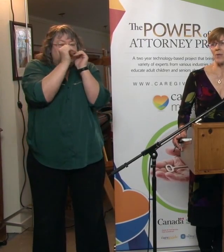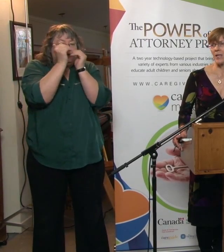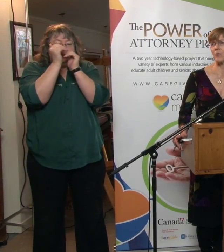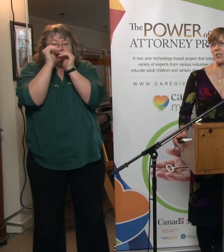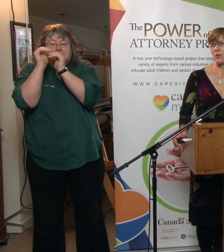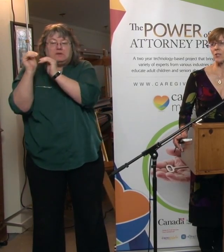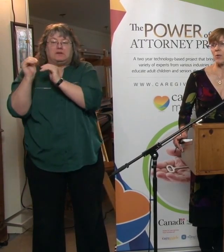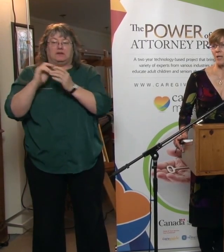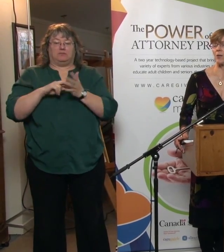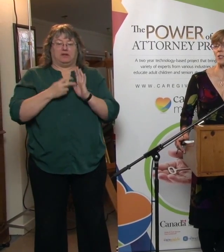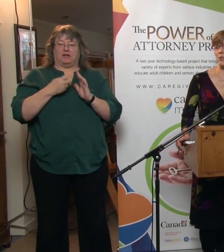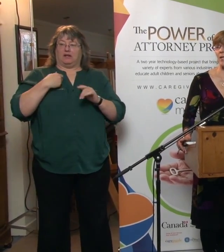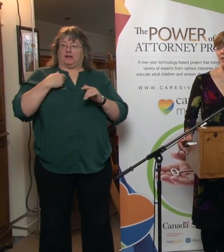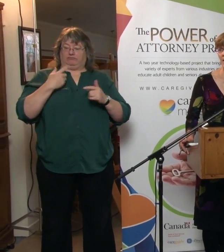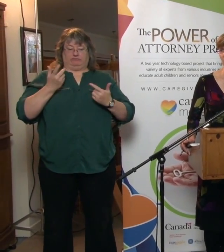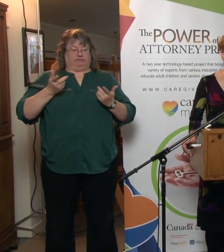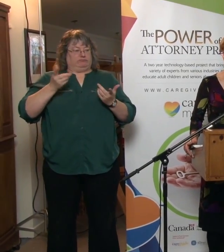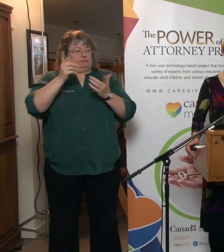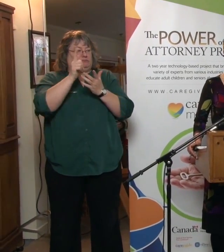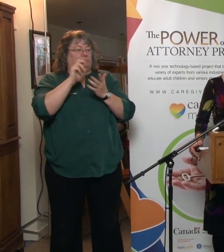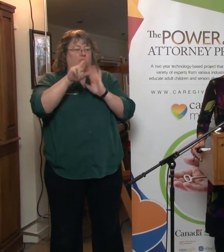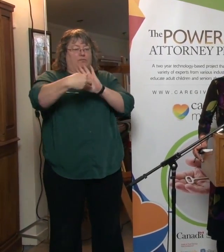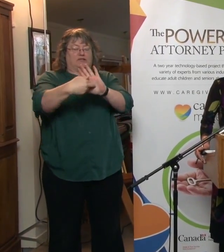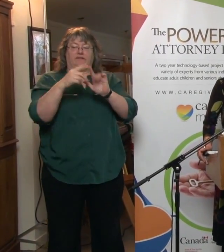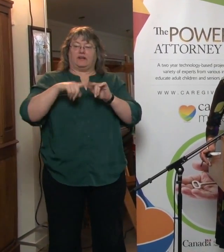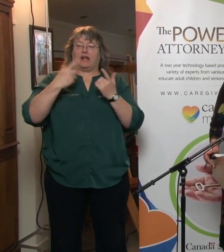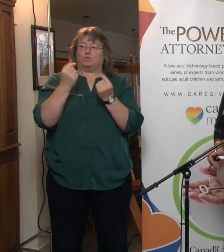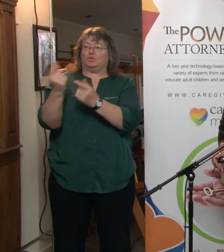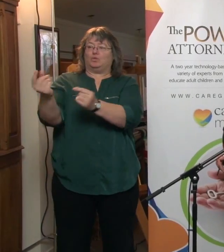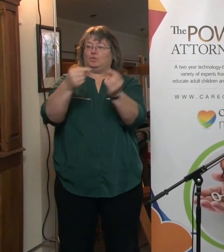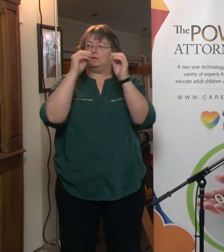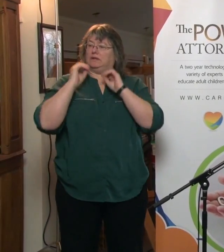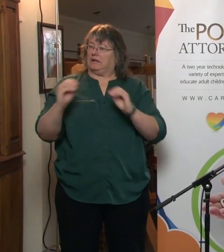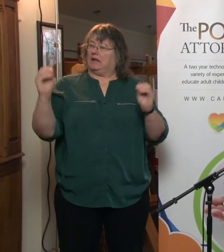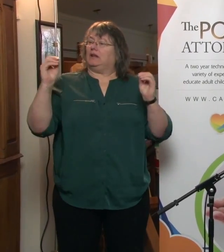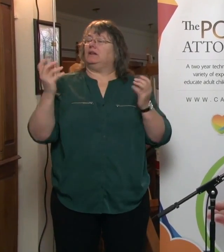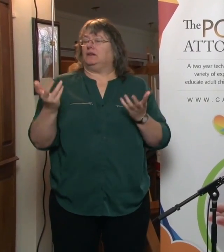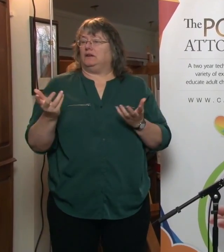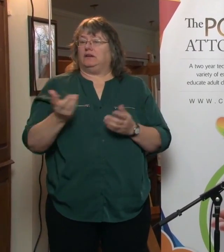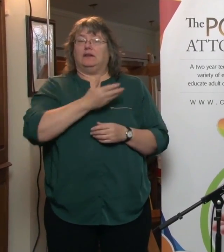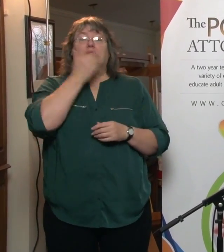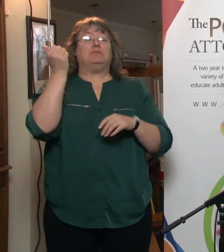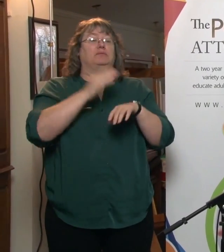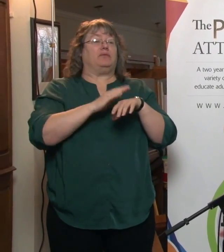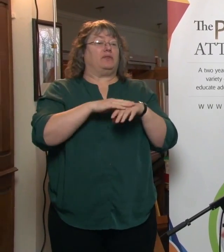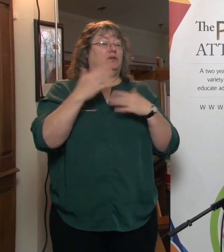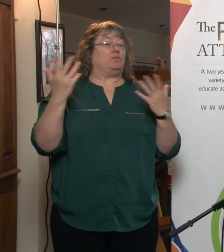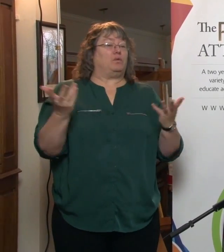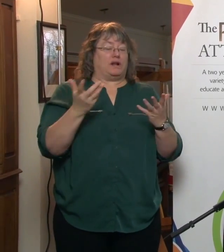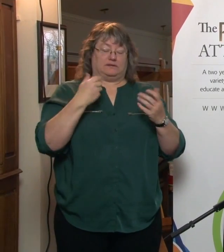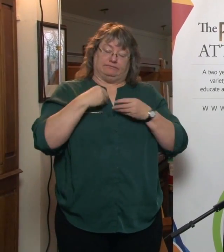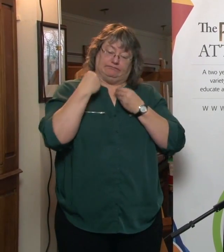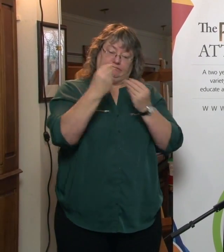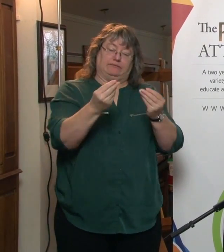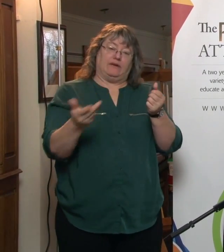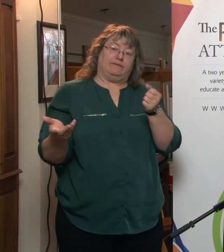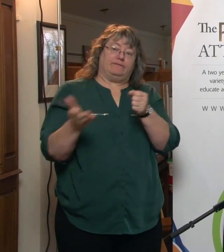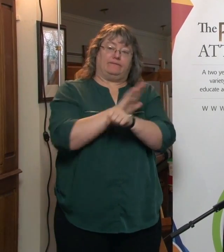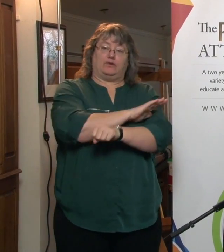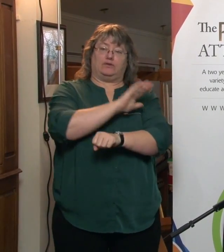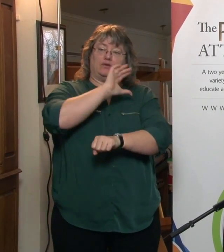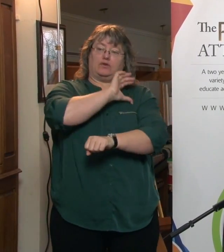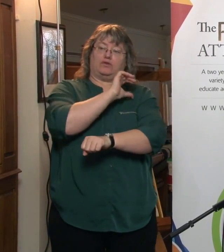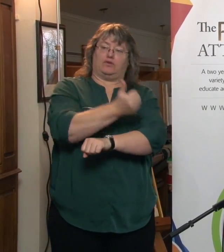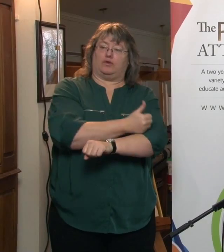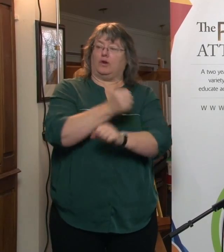you may really restrict what your attorney is able to do. So most times the best advice is to grant full, unlimited authority